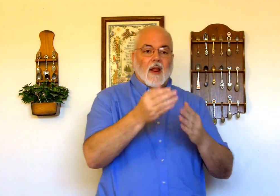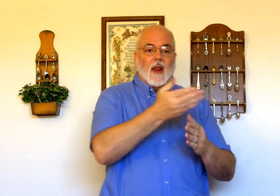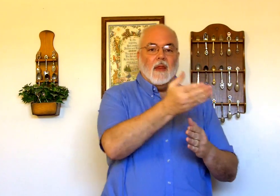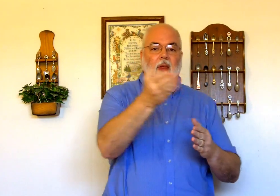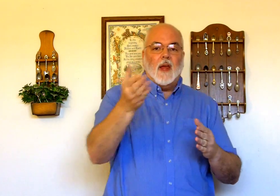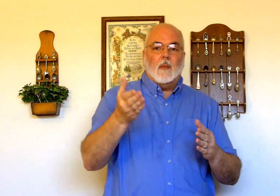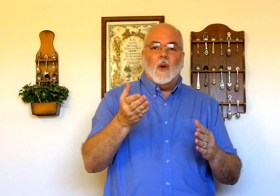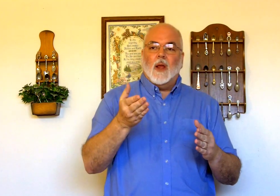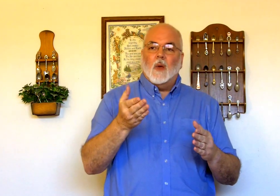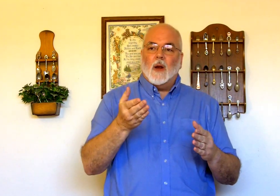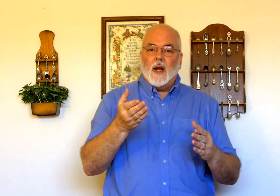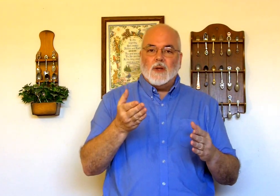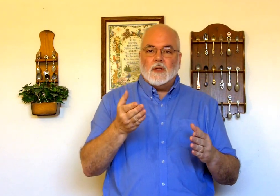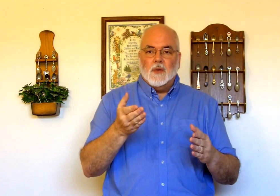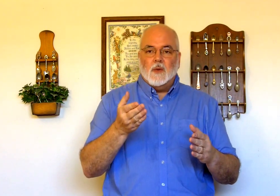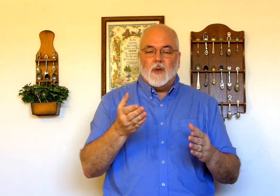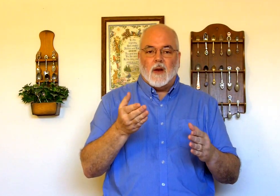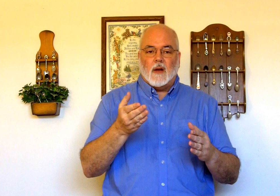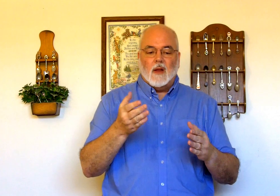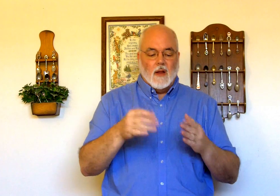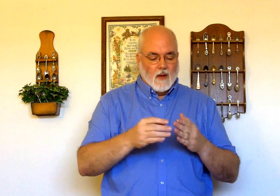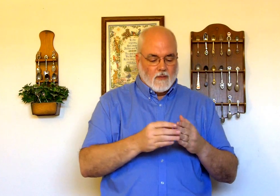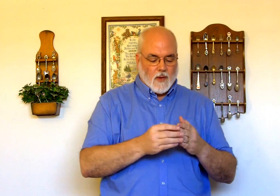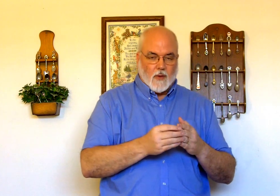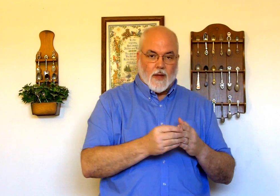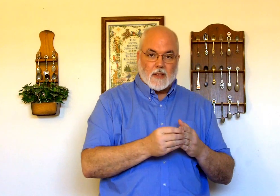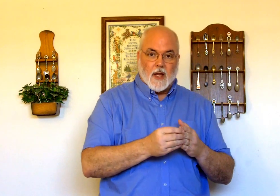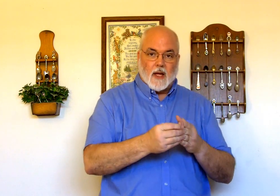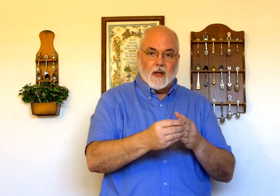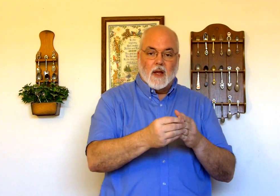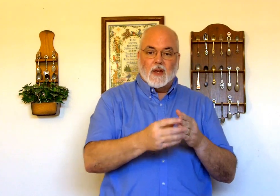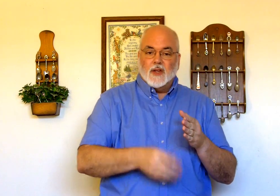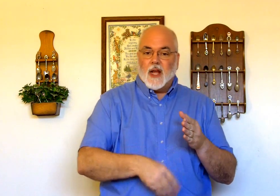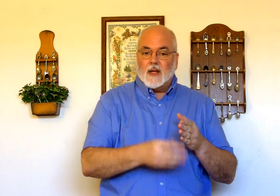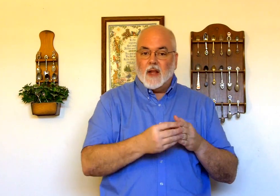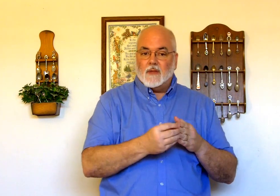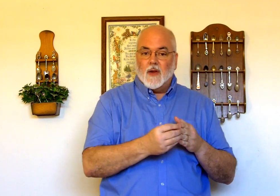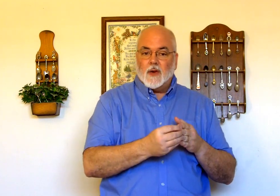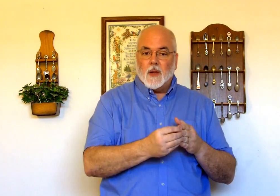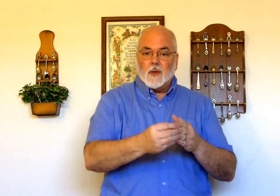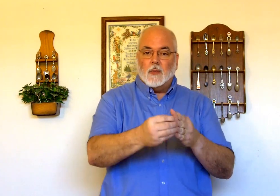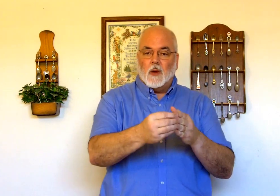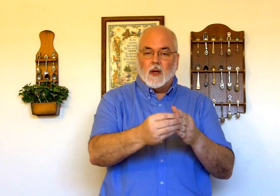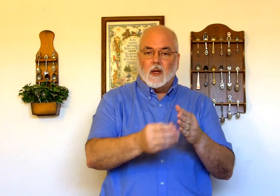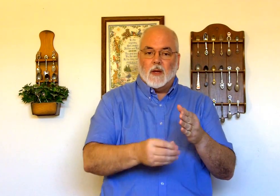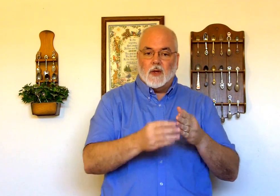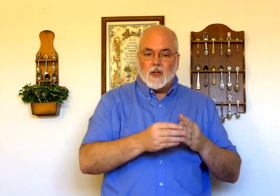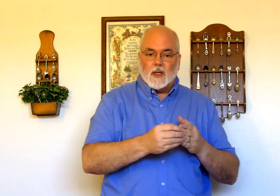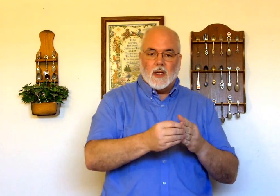them. Okay, now what did I just do there? First of all, that's led. You just kind of take the fingertips and you pull them a little bit and you just lead